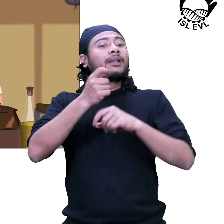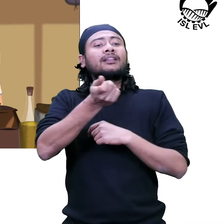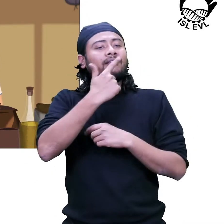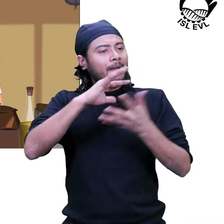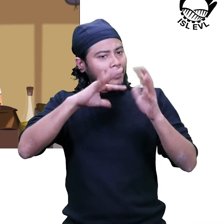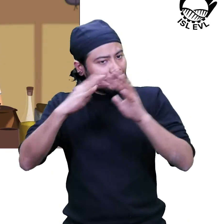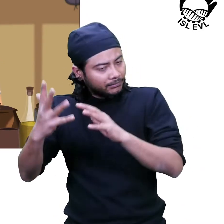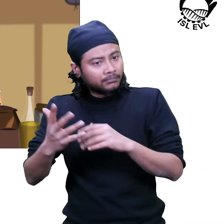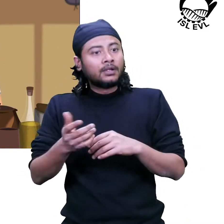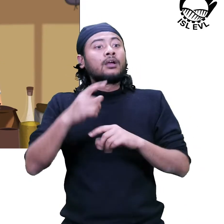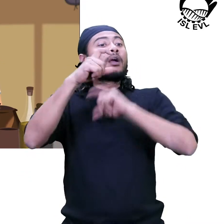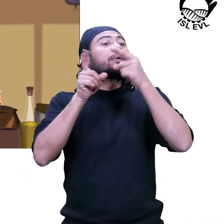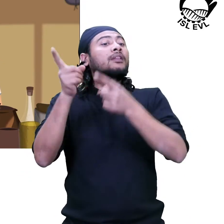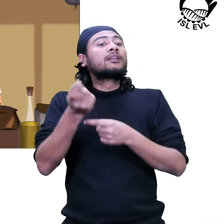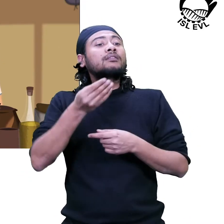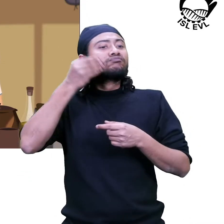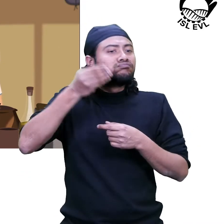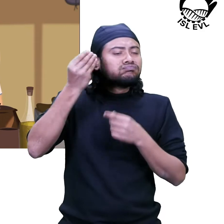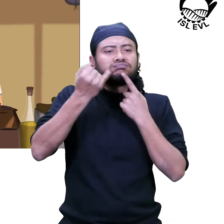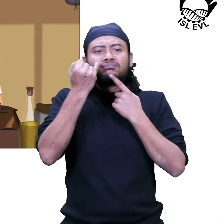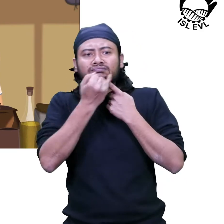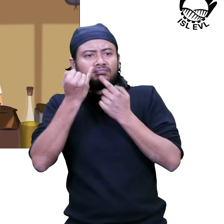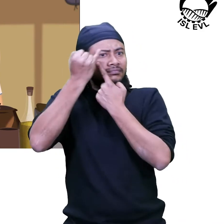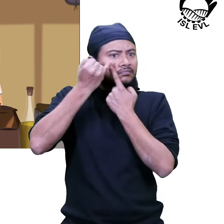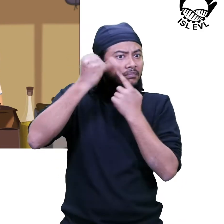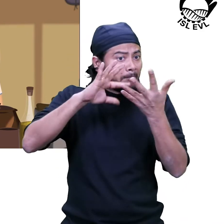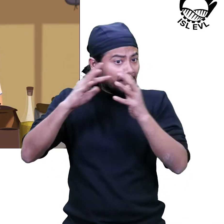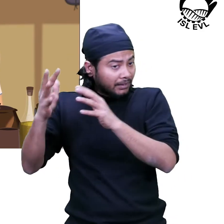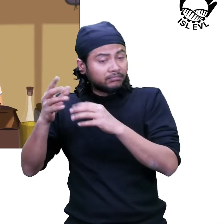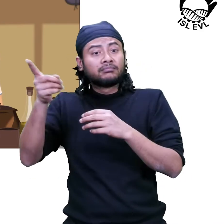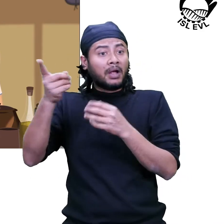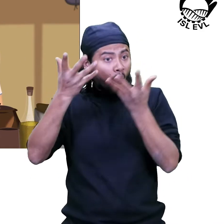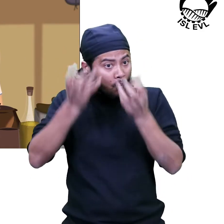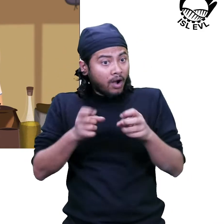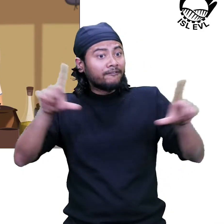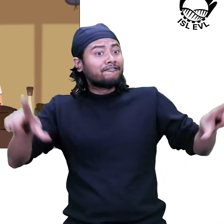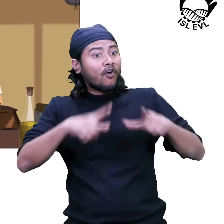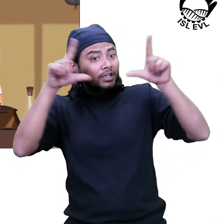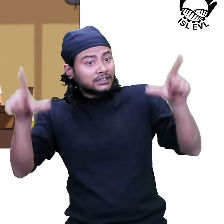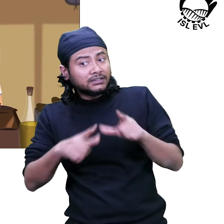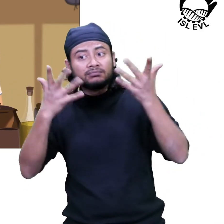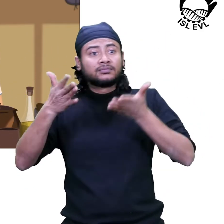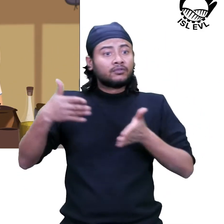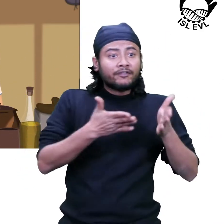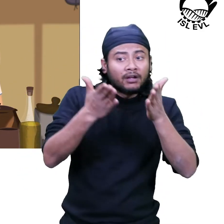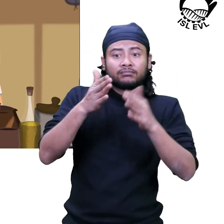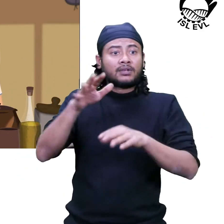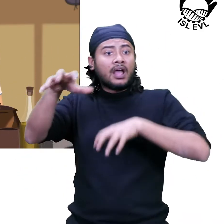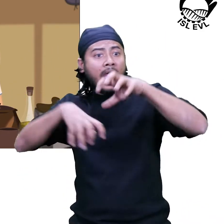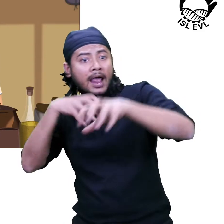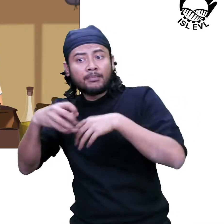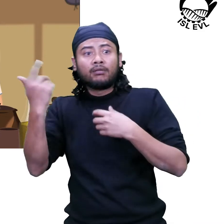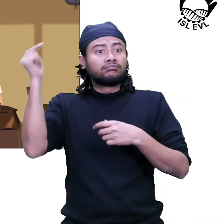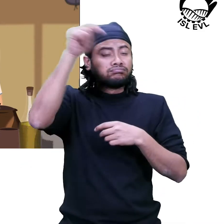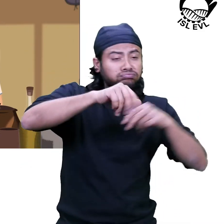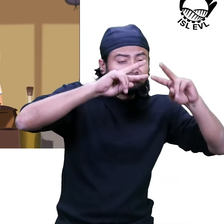undertake research on any specific plant or other biological resource or if they want to use